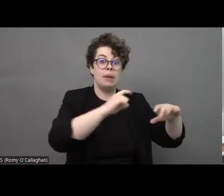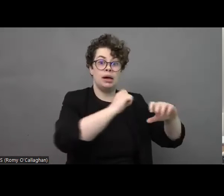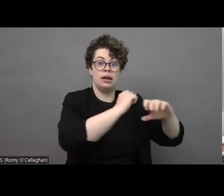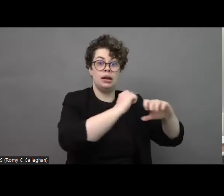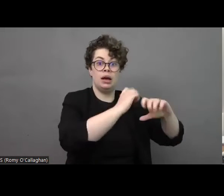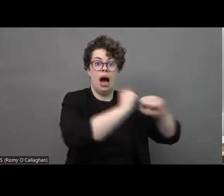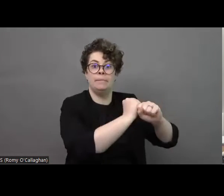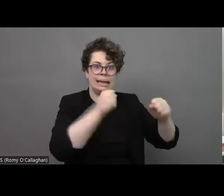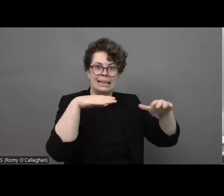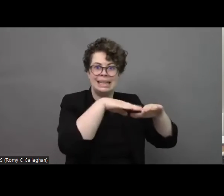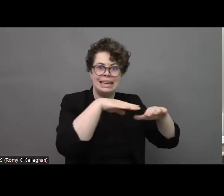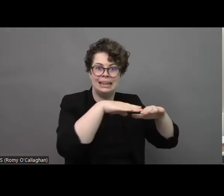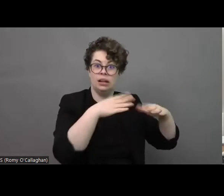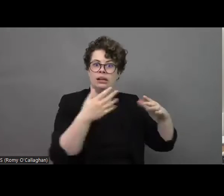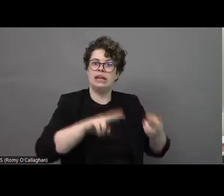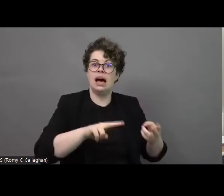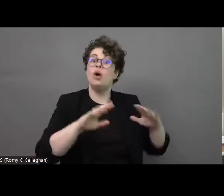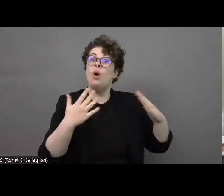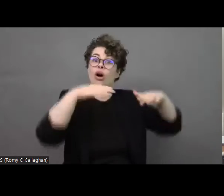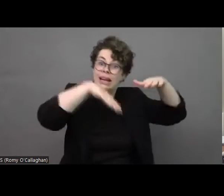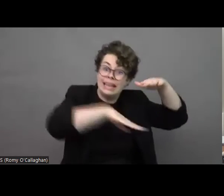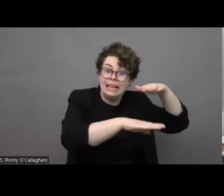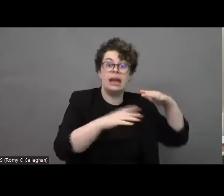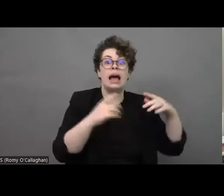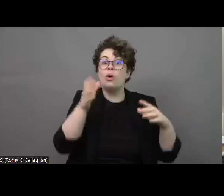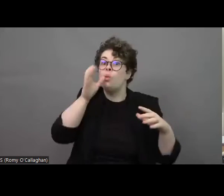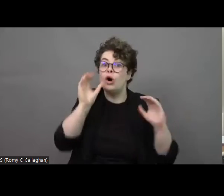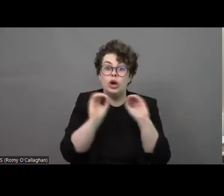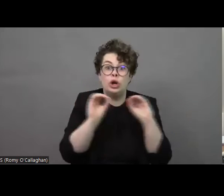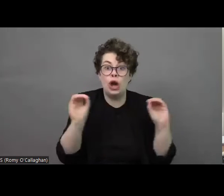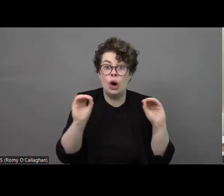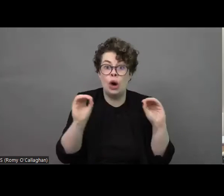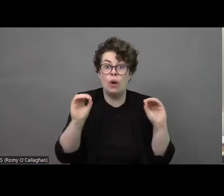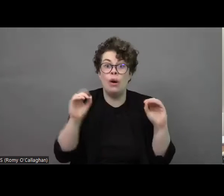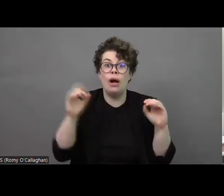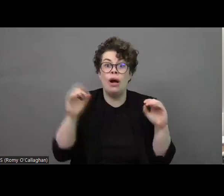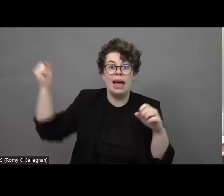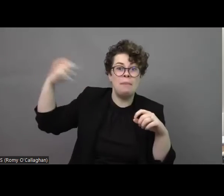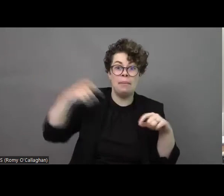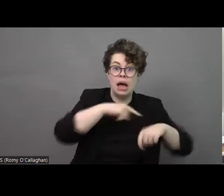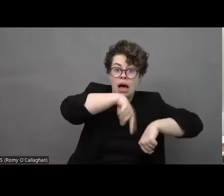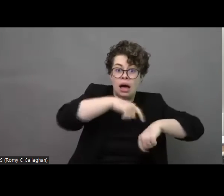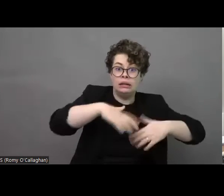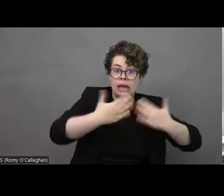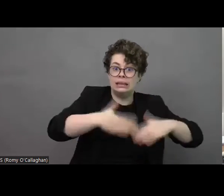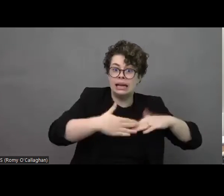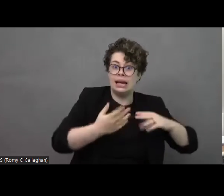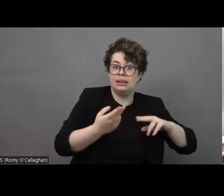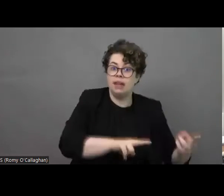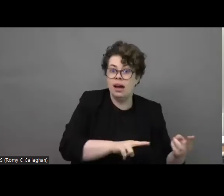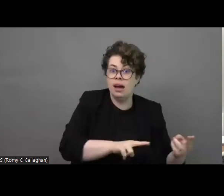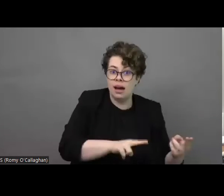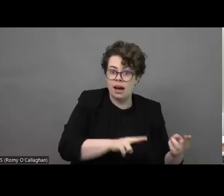water, there is no access to water in bomb shelters and people die. So right now in Ukraine, the